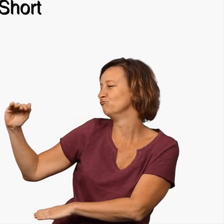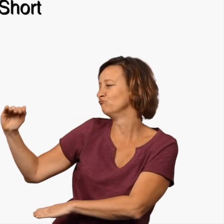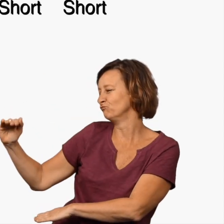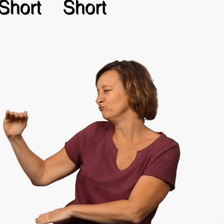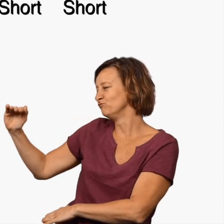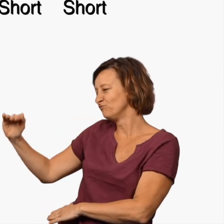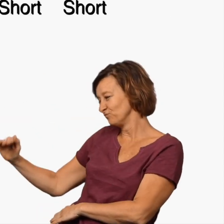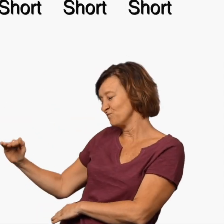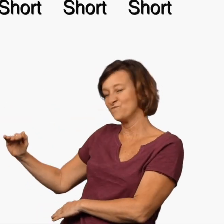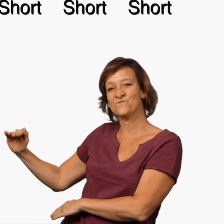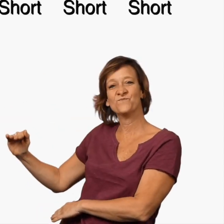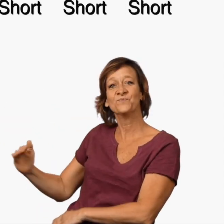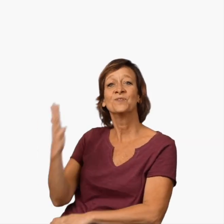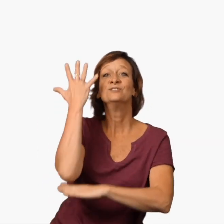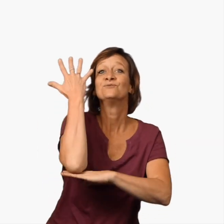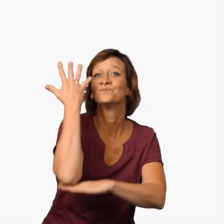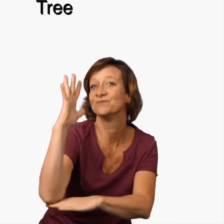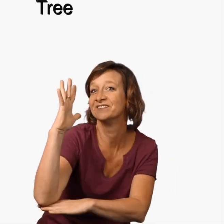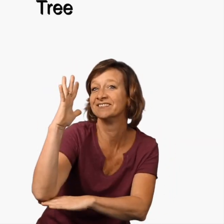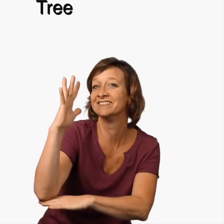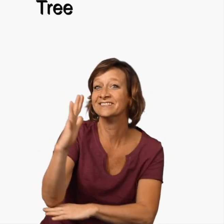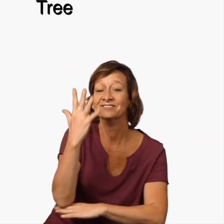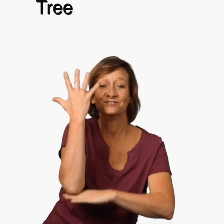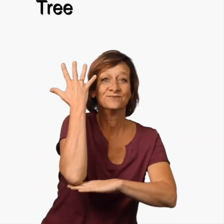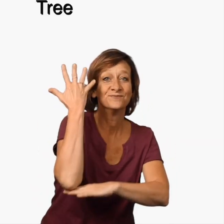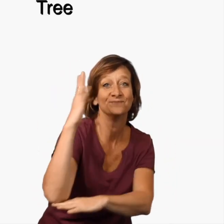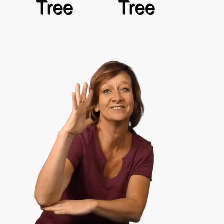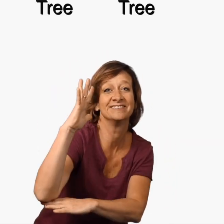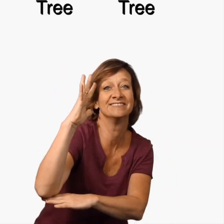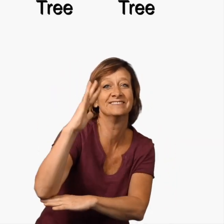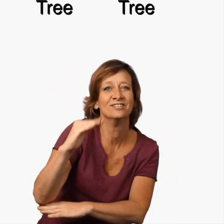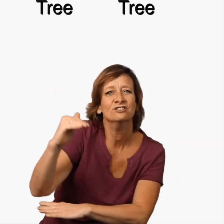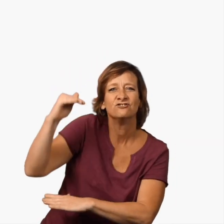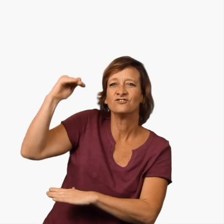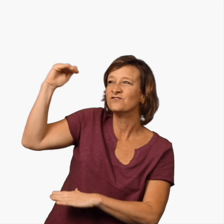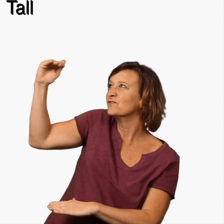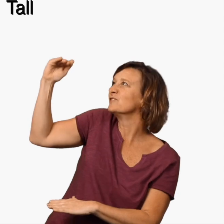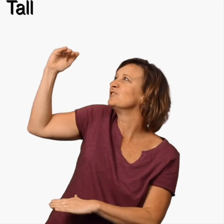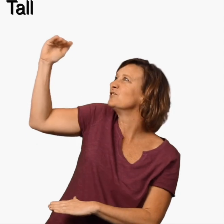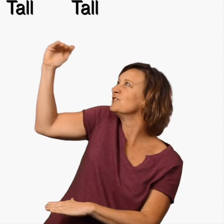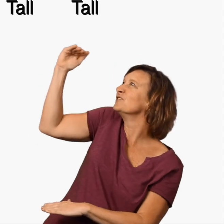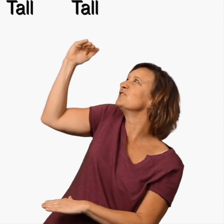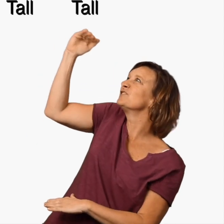short, short Tree, tree Tall, tall, tall